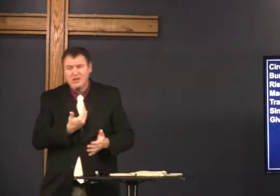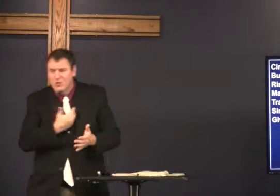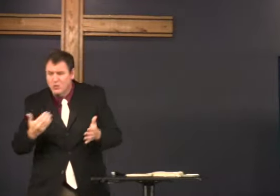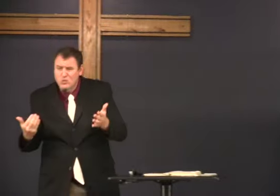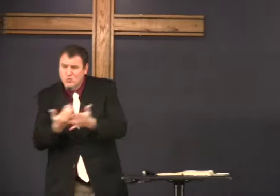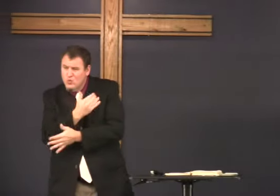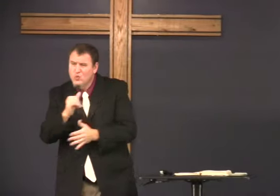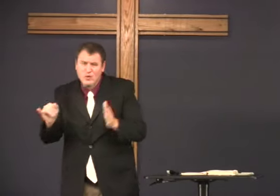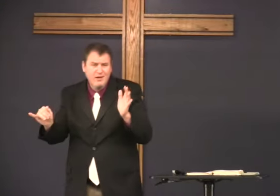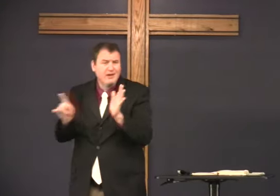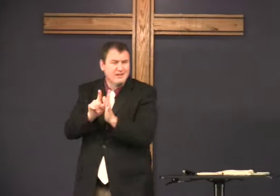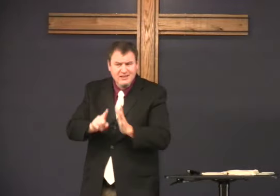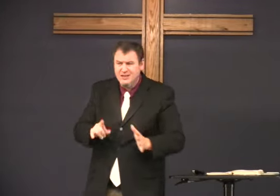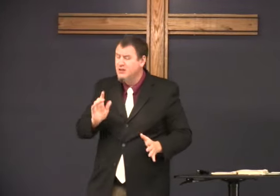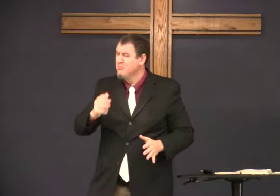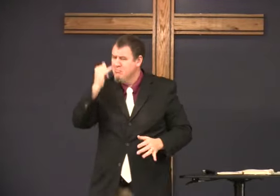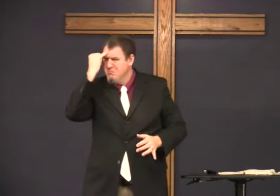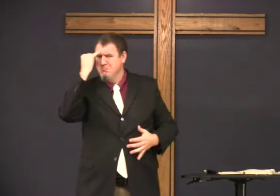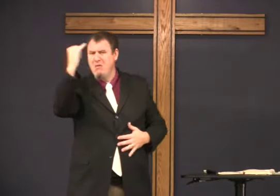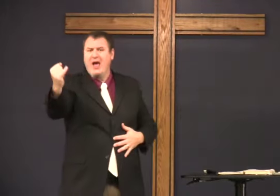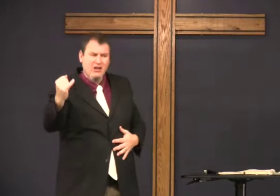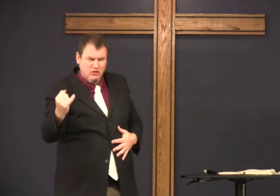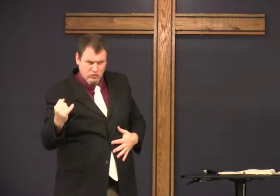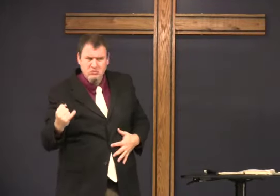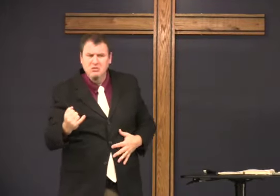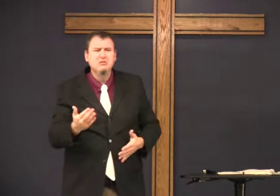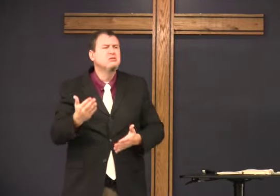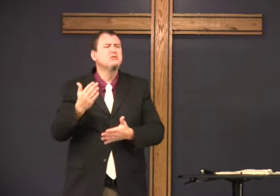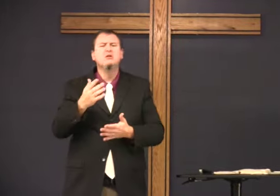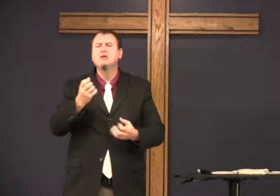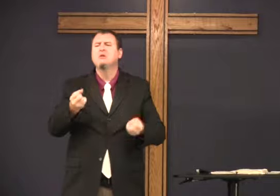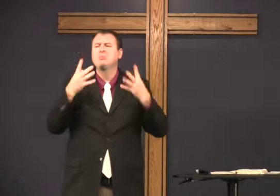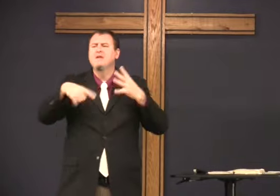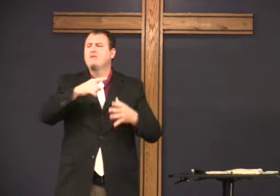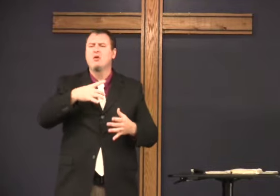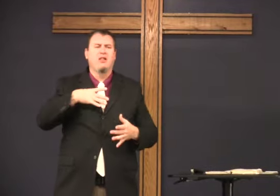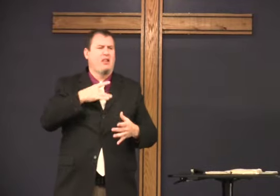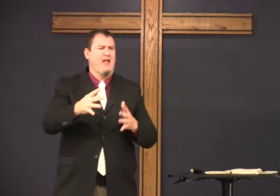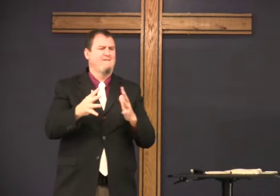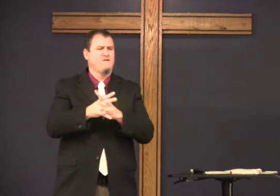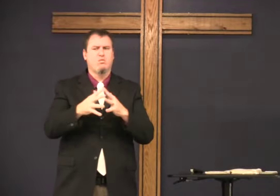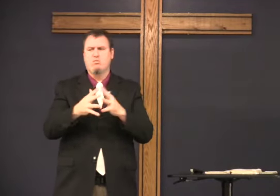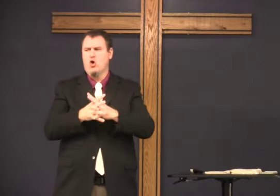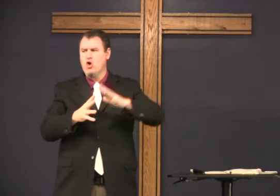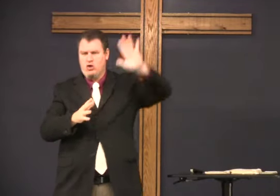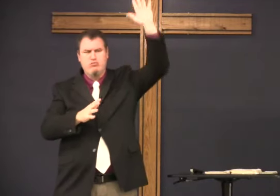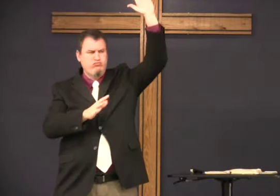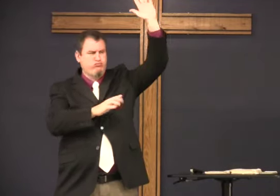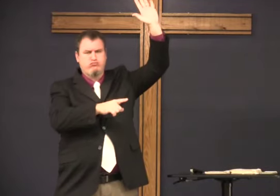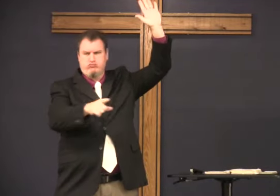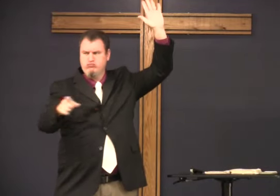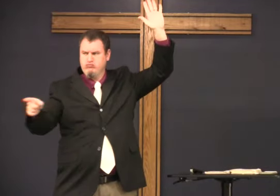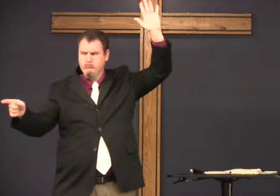So that's our new identity. So imagine this. How many of you like football, right?